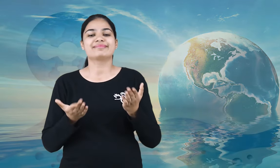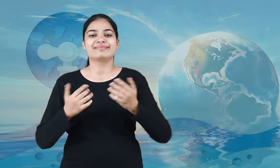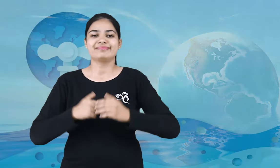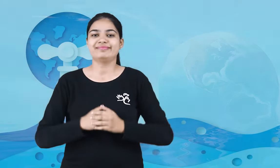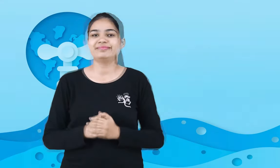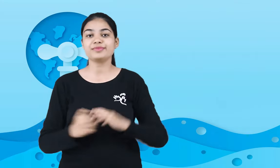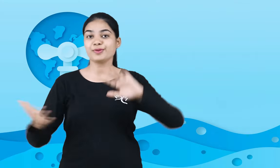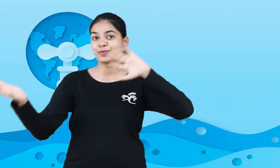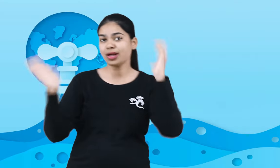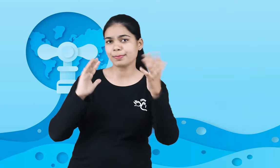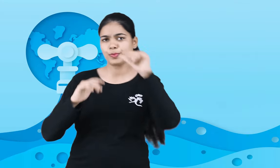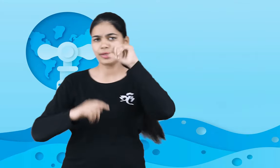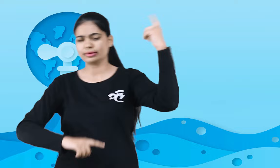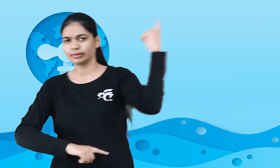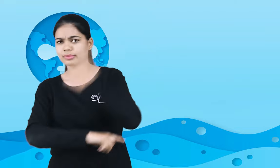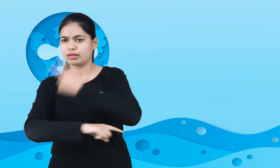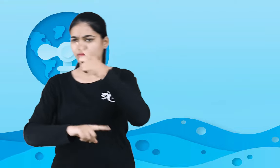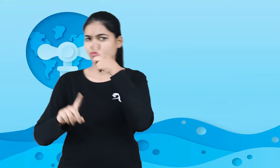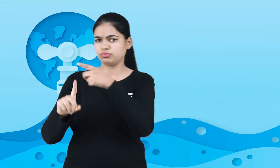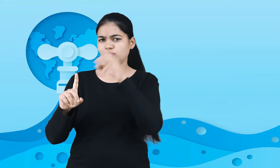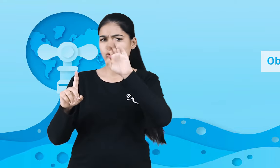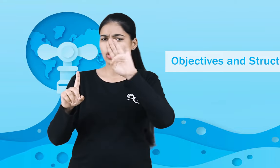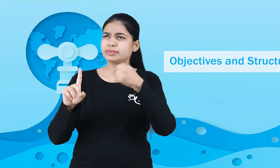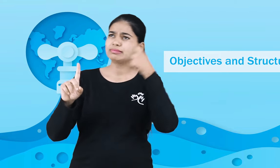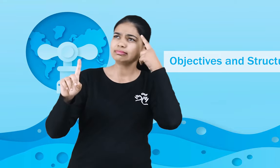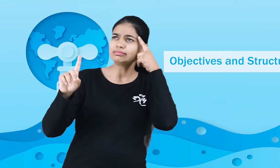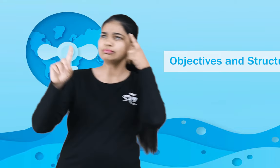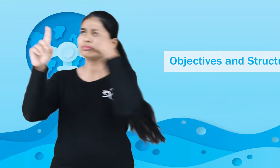Now let's learn about the objectives and structures of World Water Day.